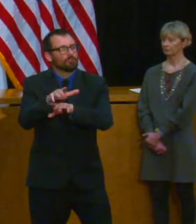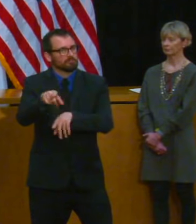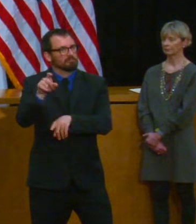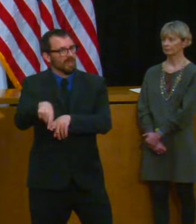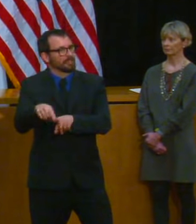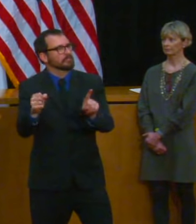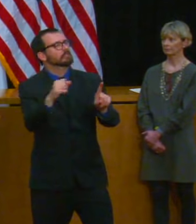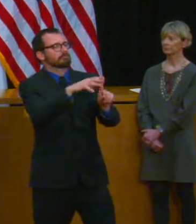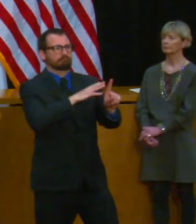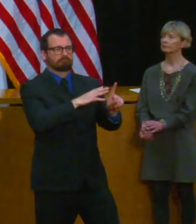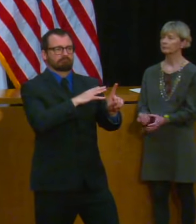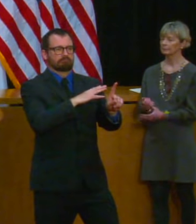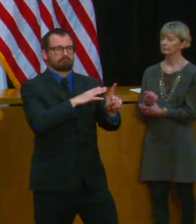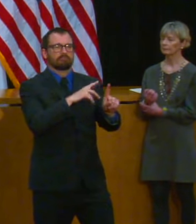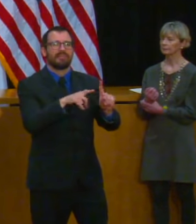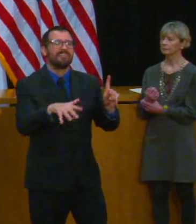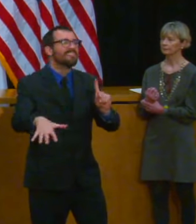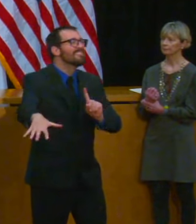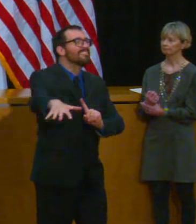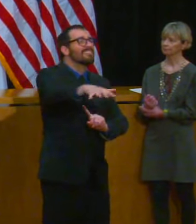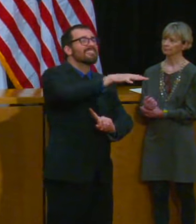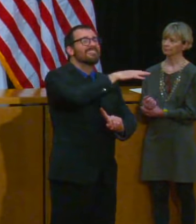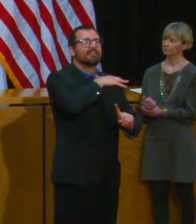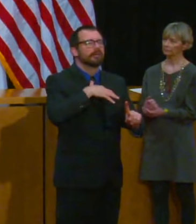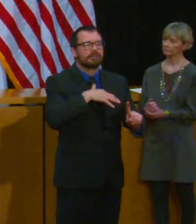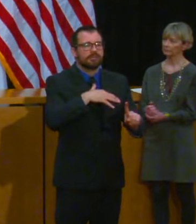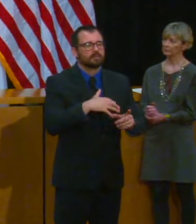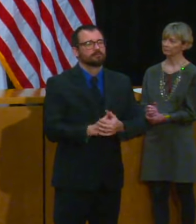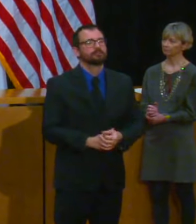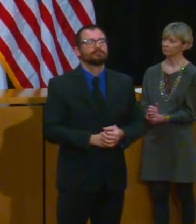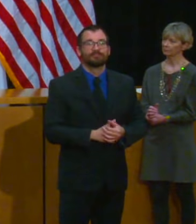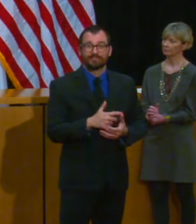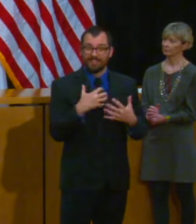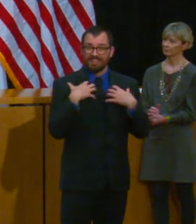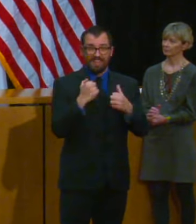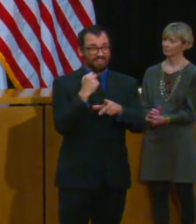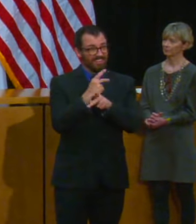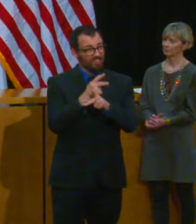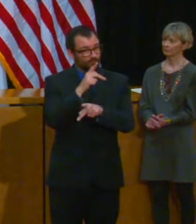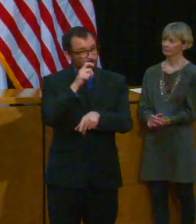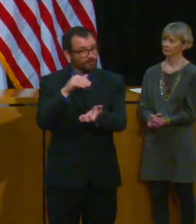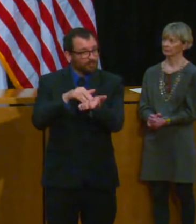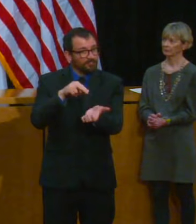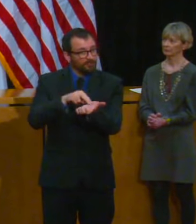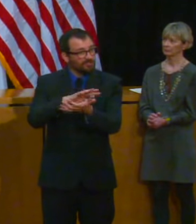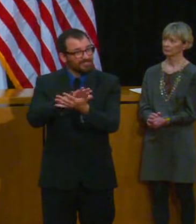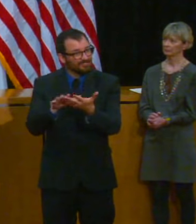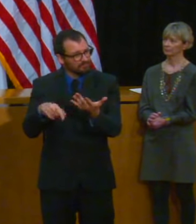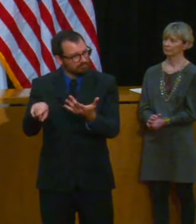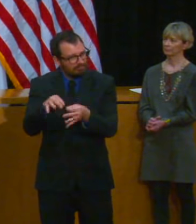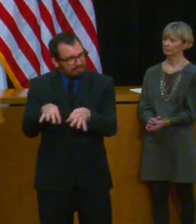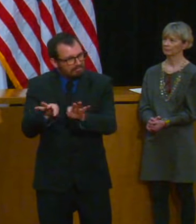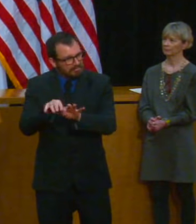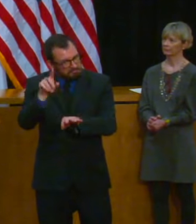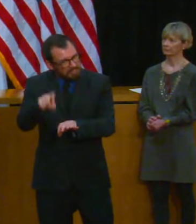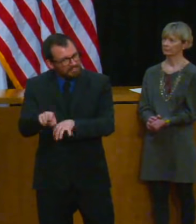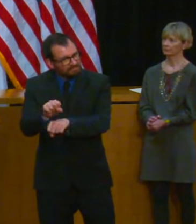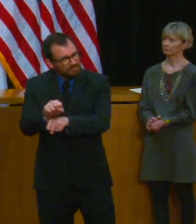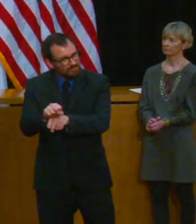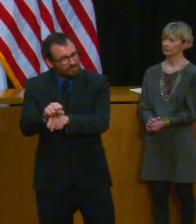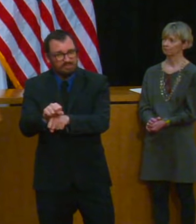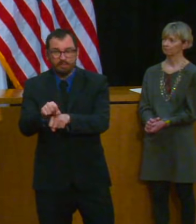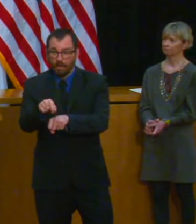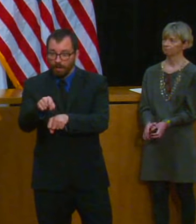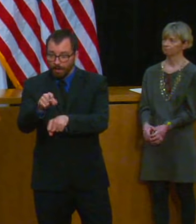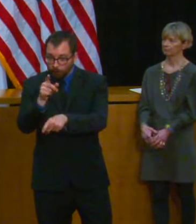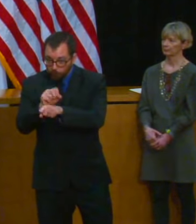space and in other essential workspaces that we have available capacity and it's for one reason or